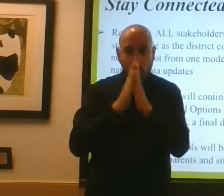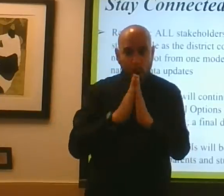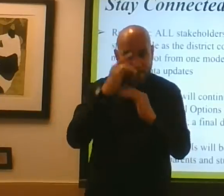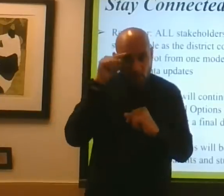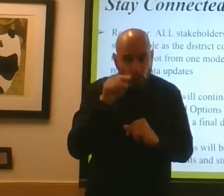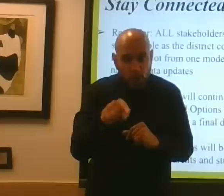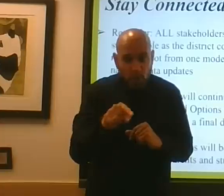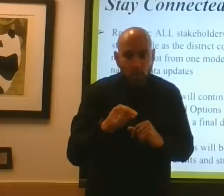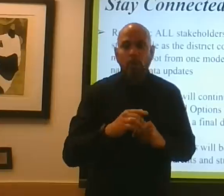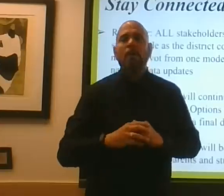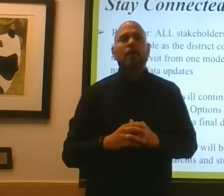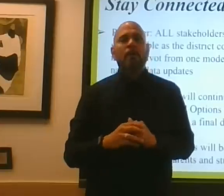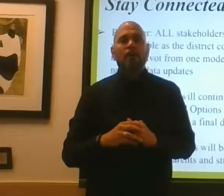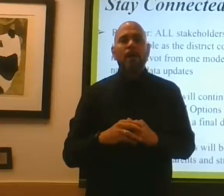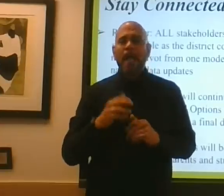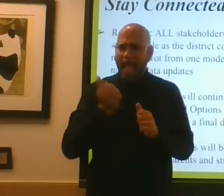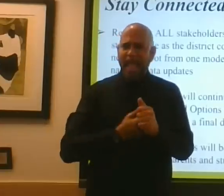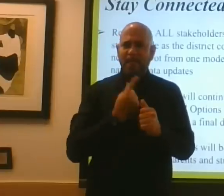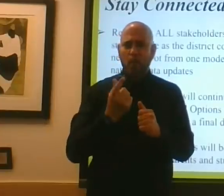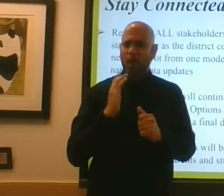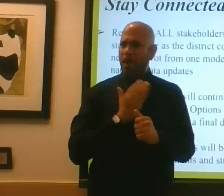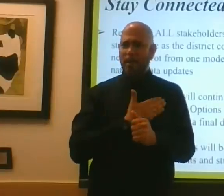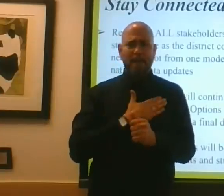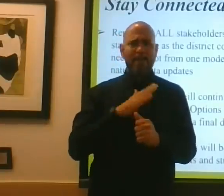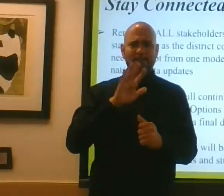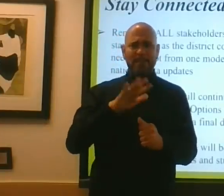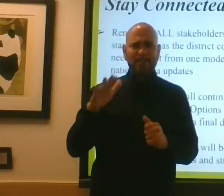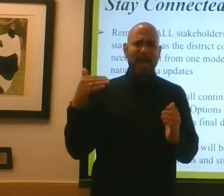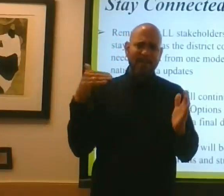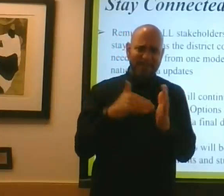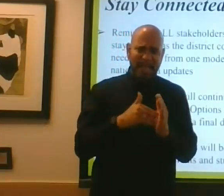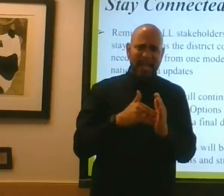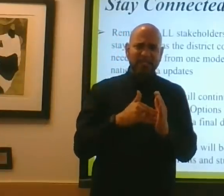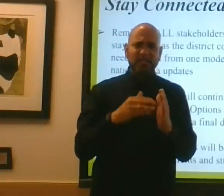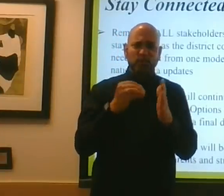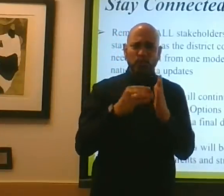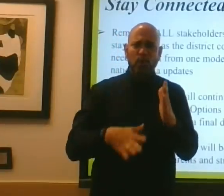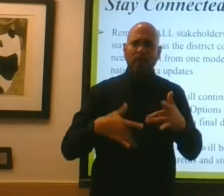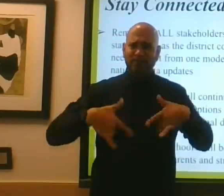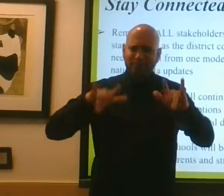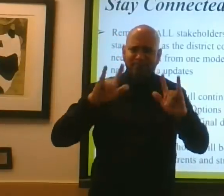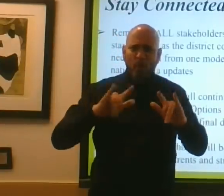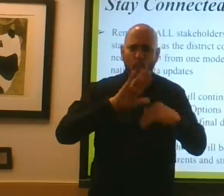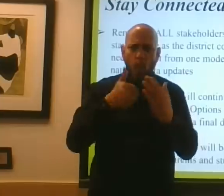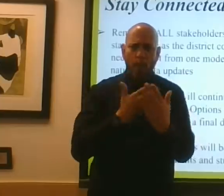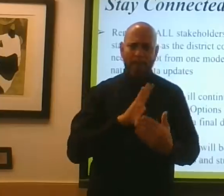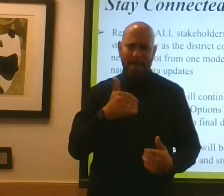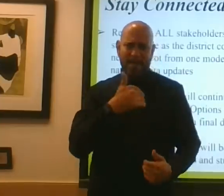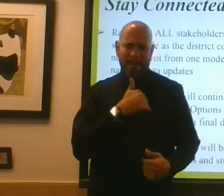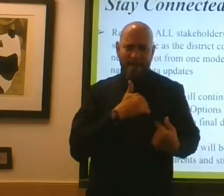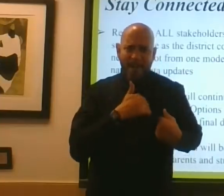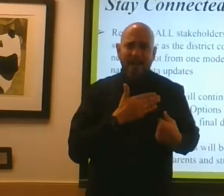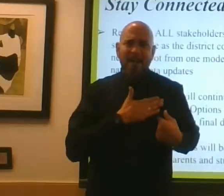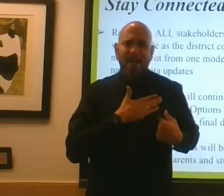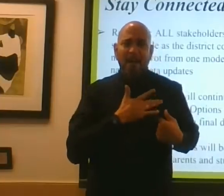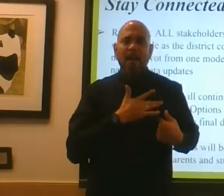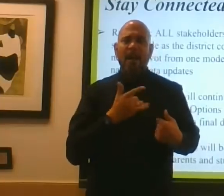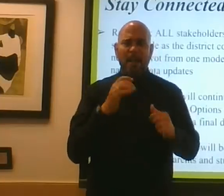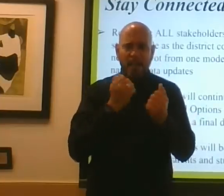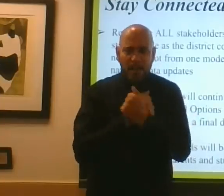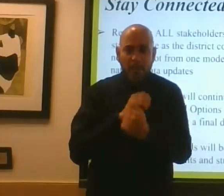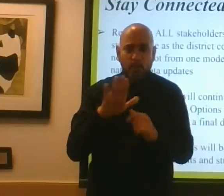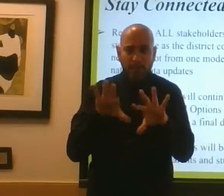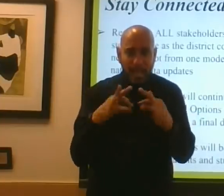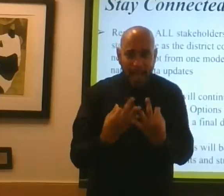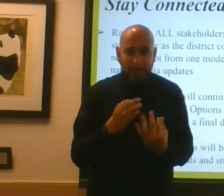you. I'm praying for every one of my 55,000 students. I love all of you with my heart. I love your families. I appreciate